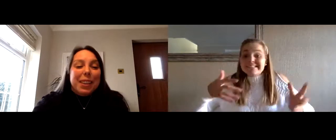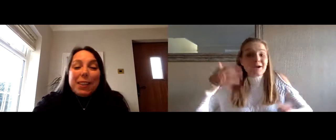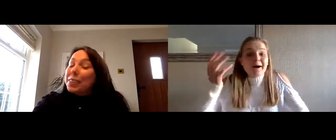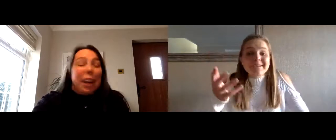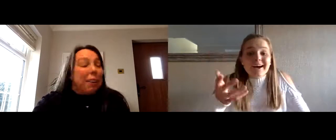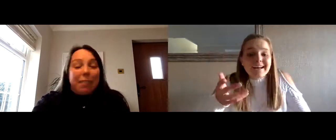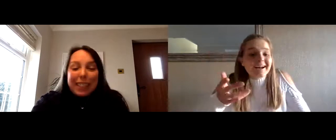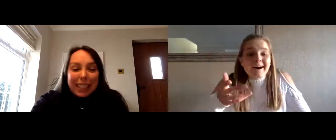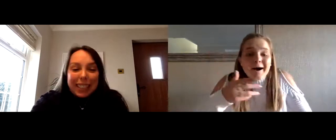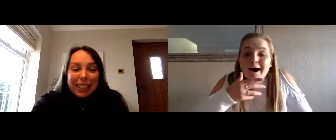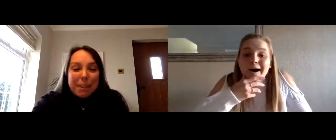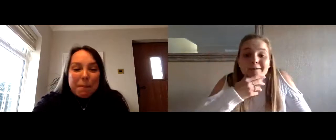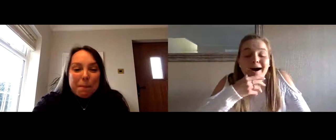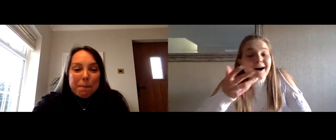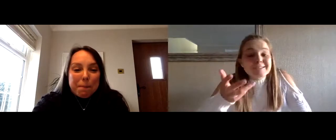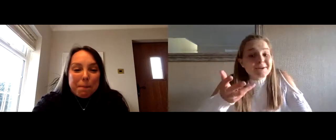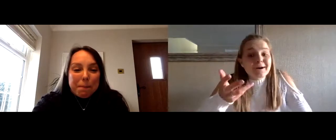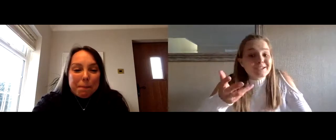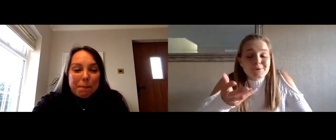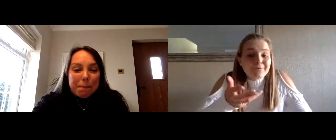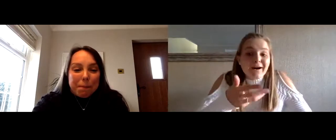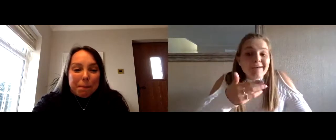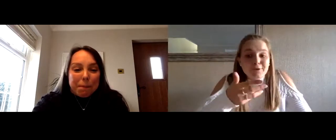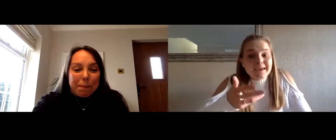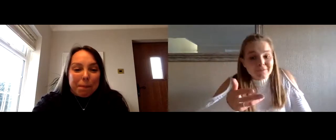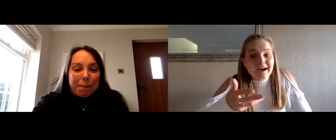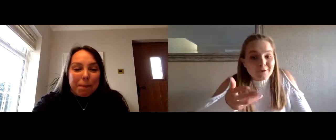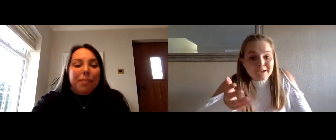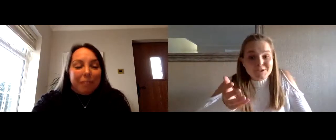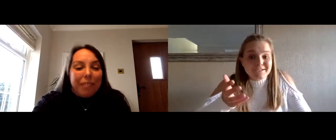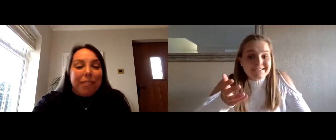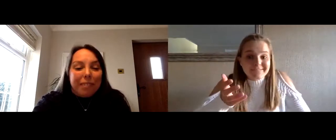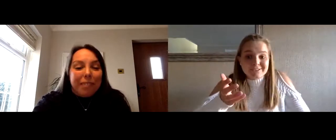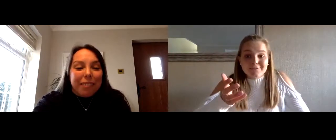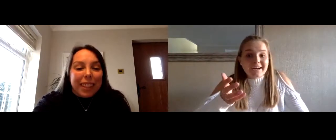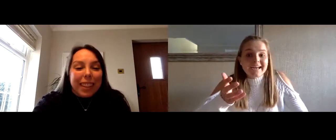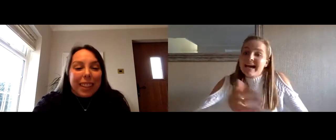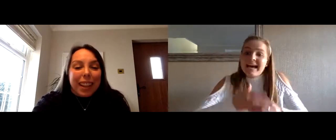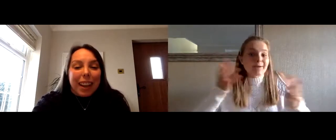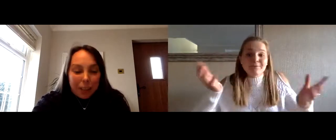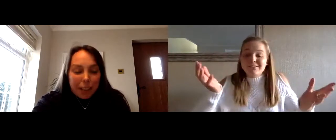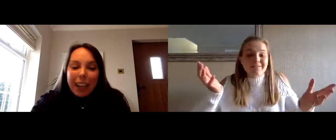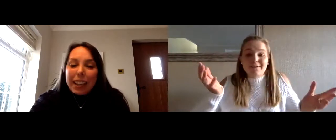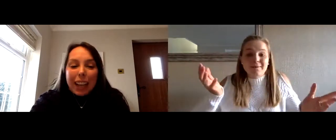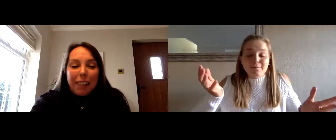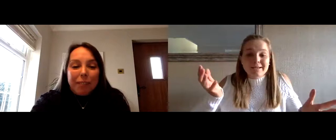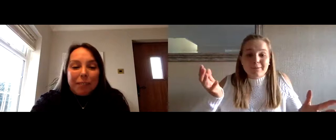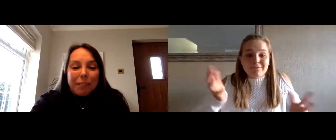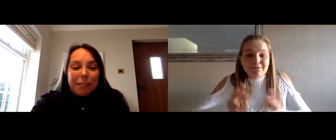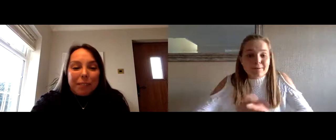okay so oh i'll still ask you five quick fire questions if that's all right and then we'll just